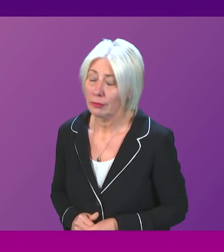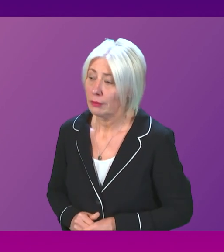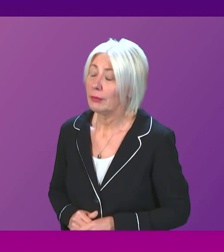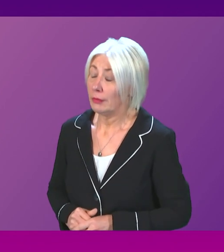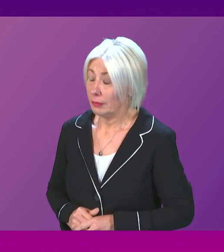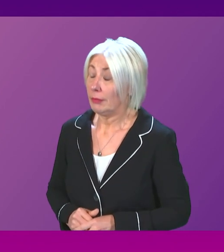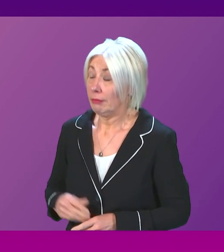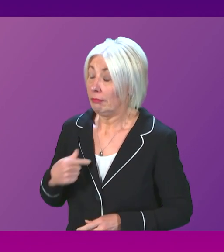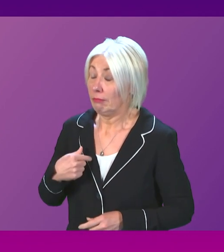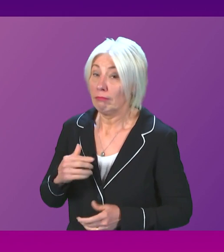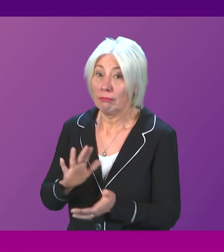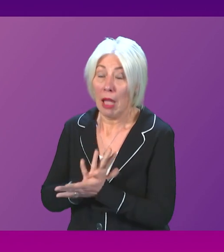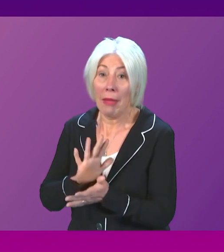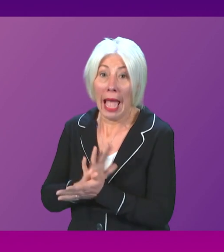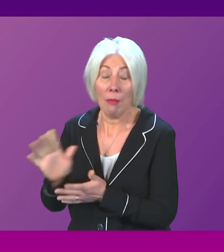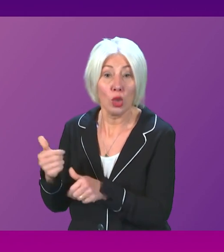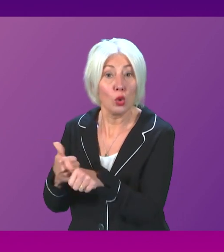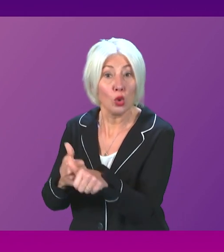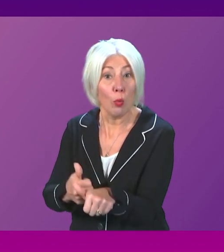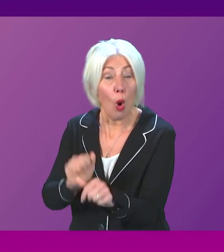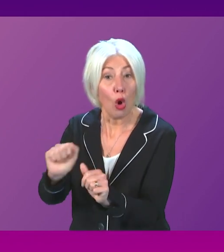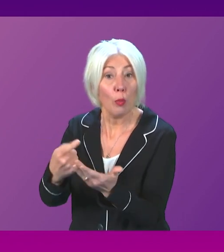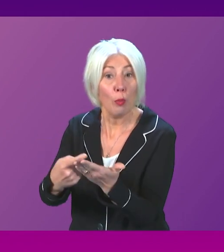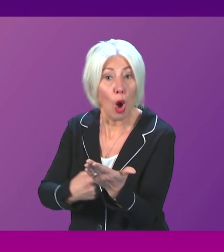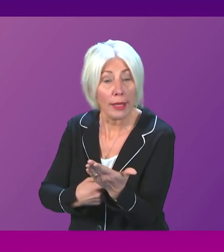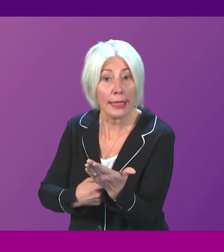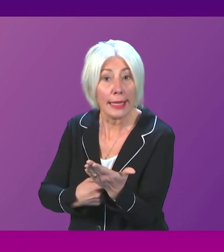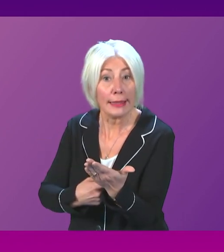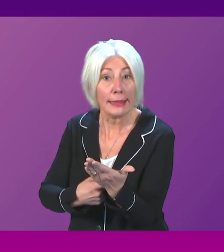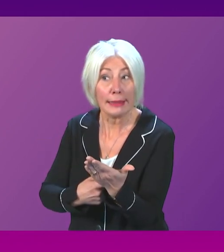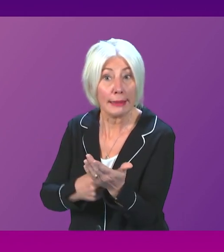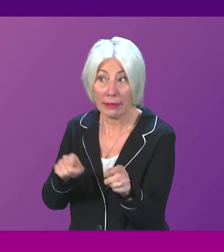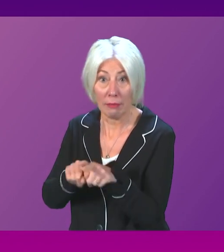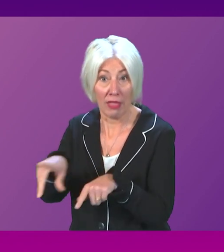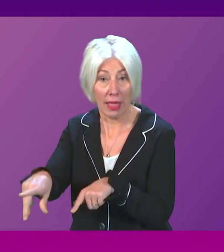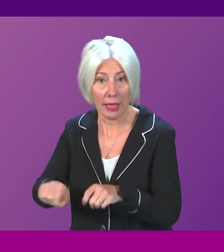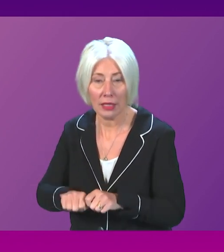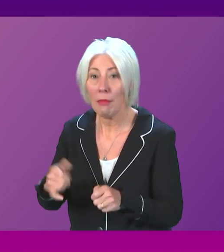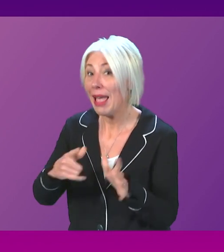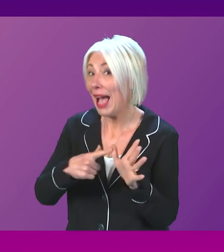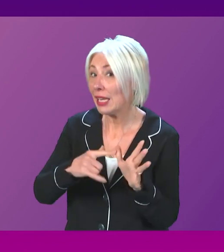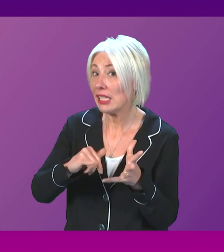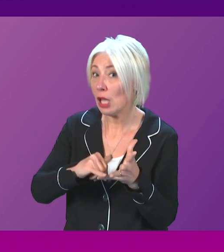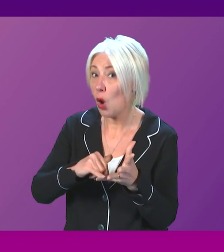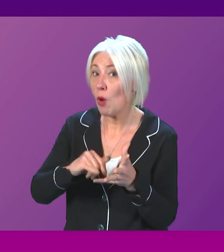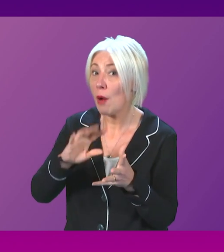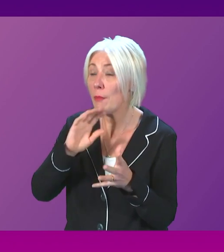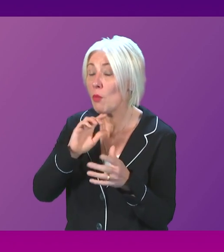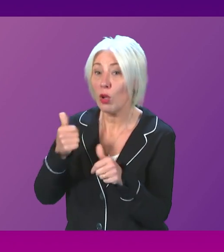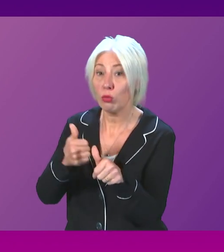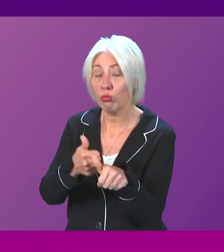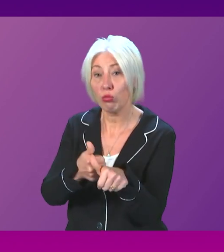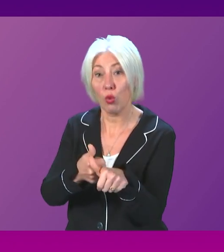happy to give support to policies of that nature. Perhaps Anna Sarwar would want to back a